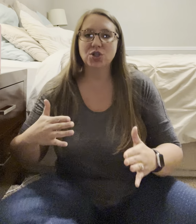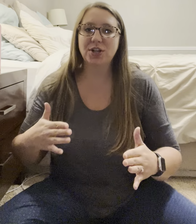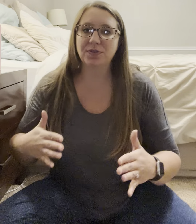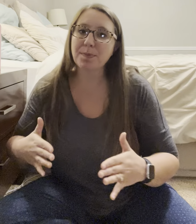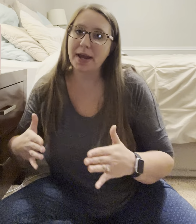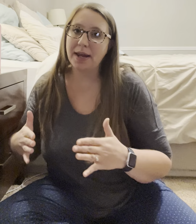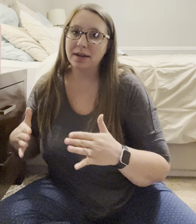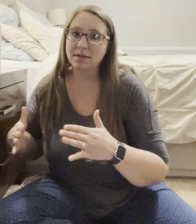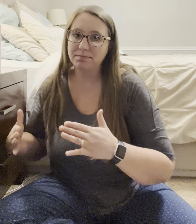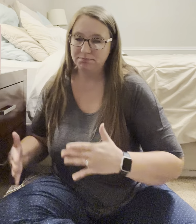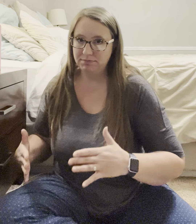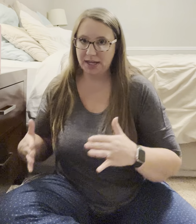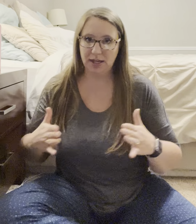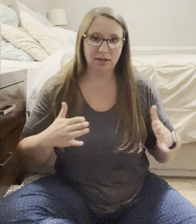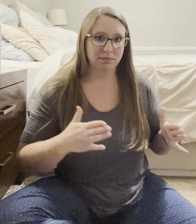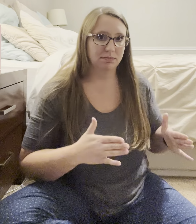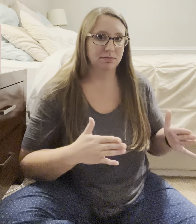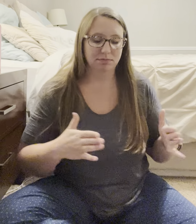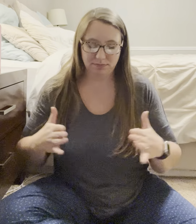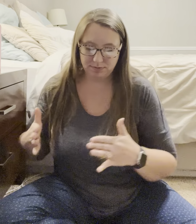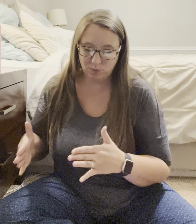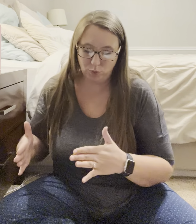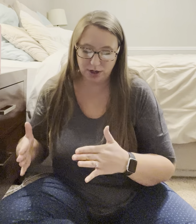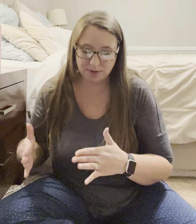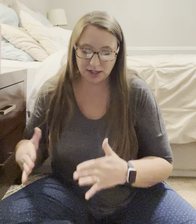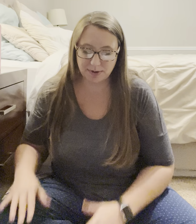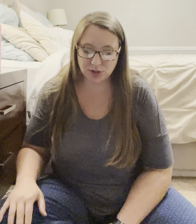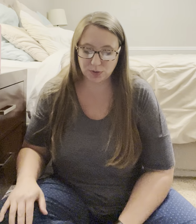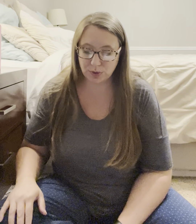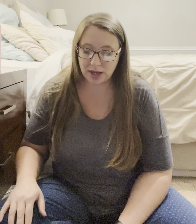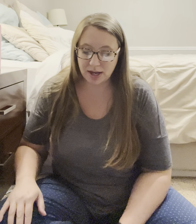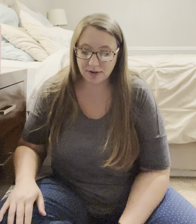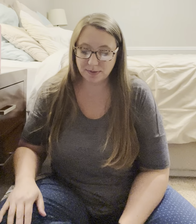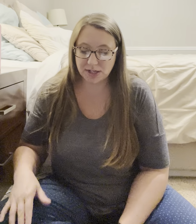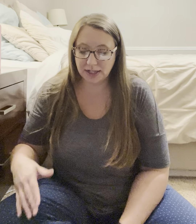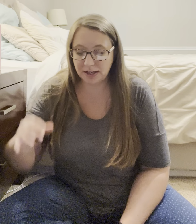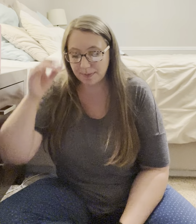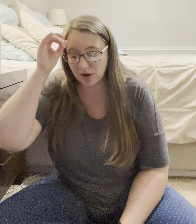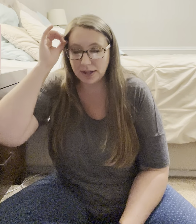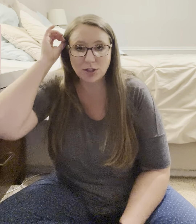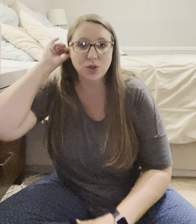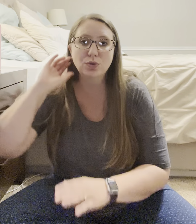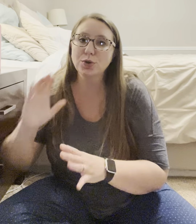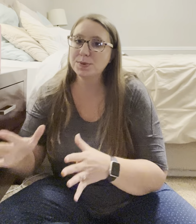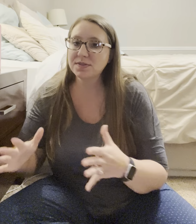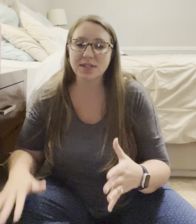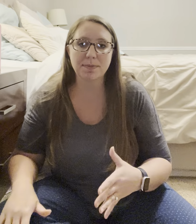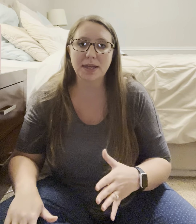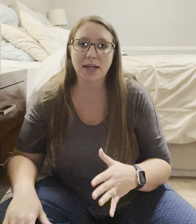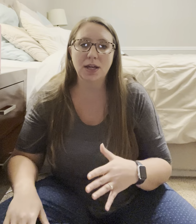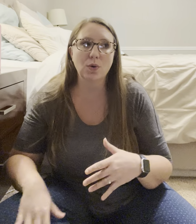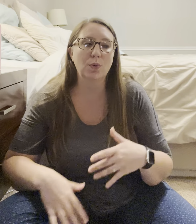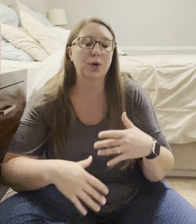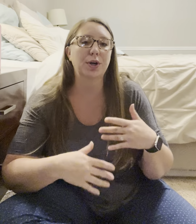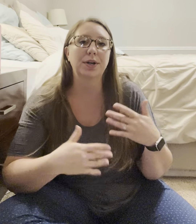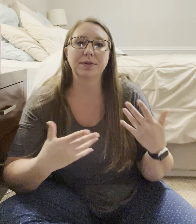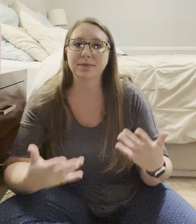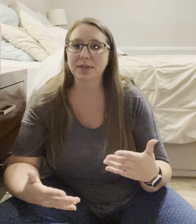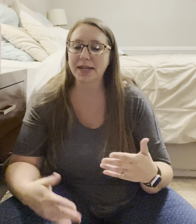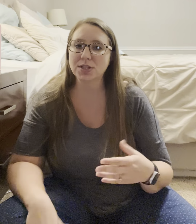shift my, like, what I'm talking about. So, if I'm talking about, like, two groups of something or, like,